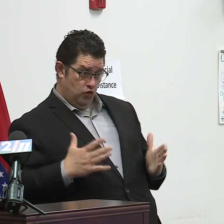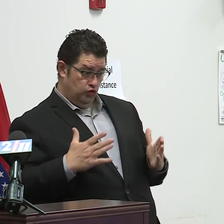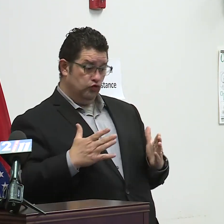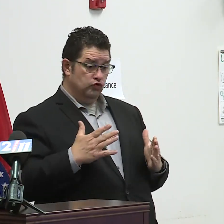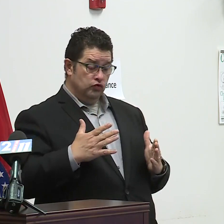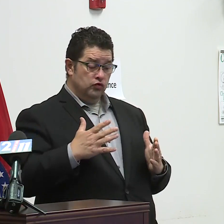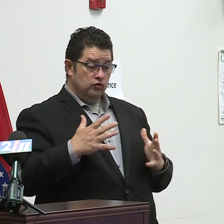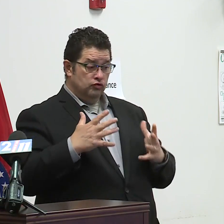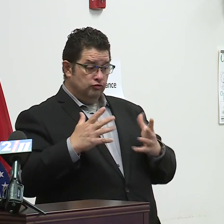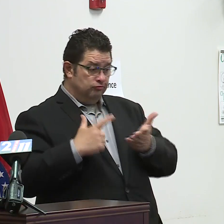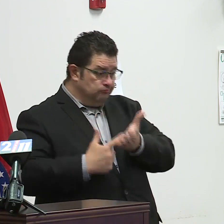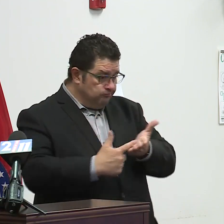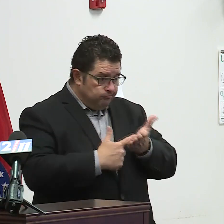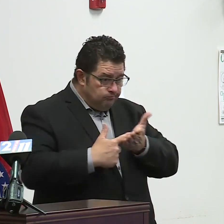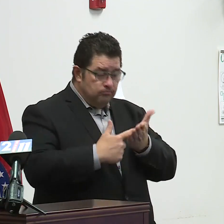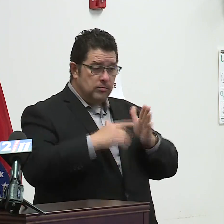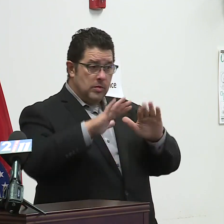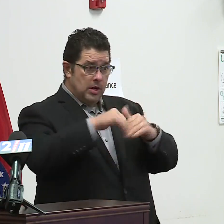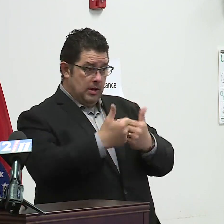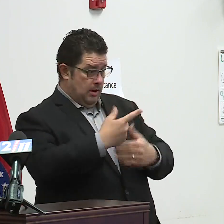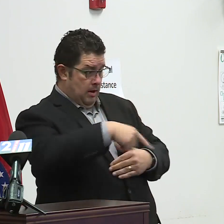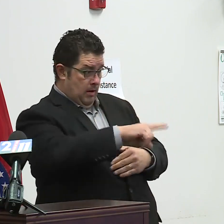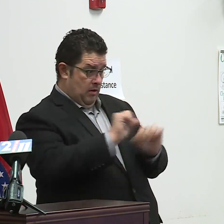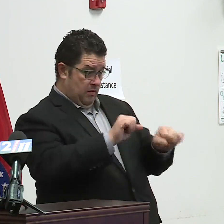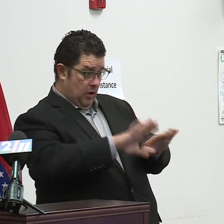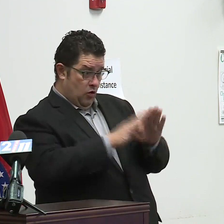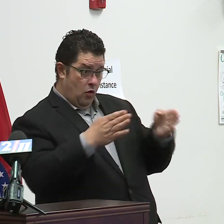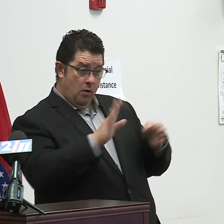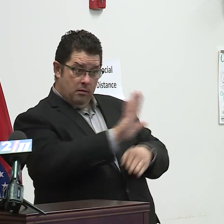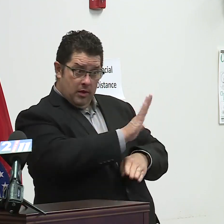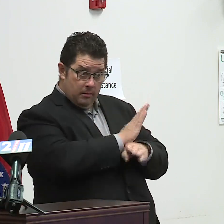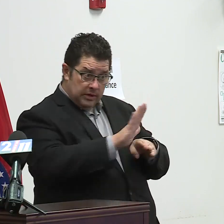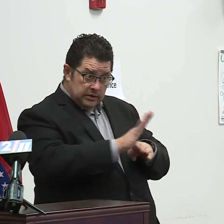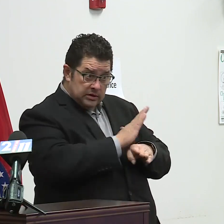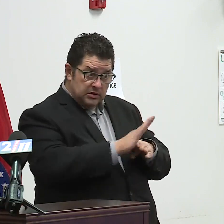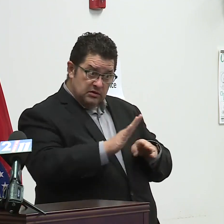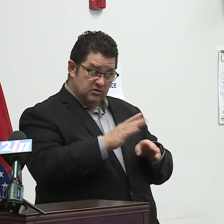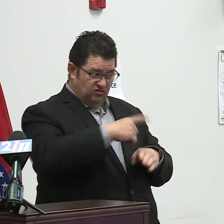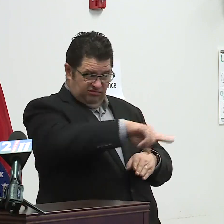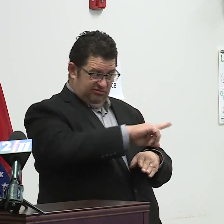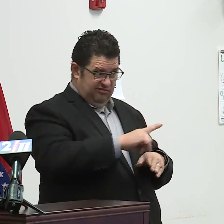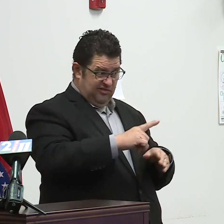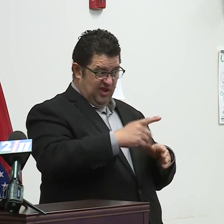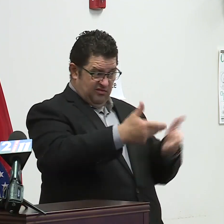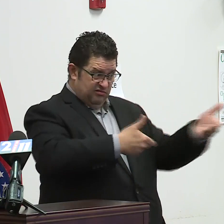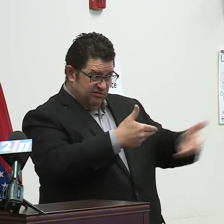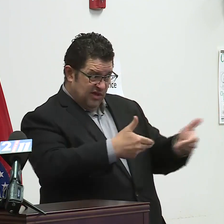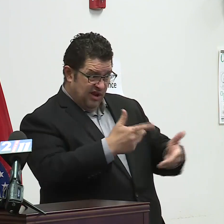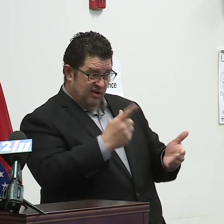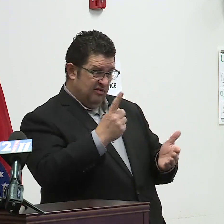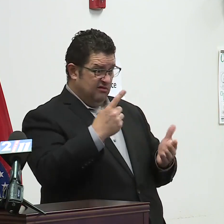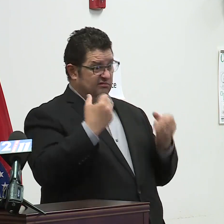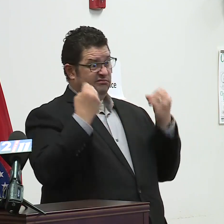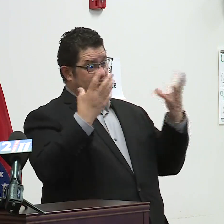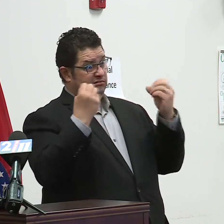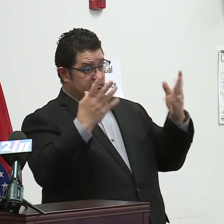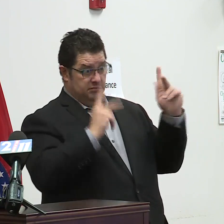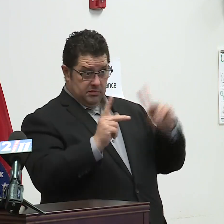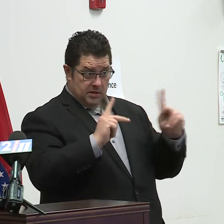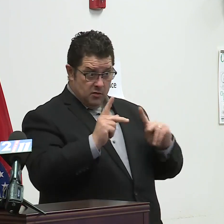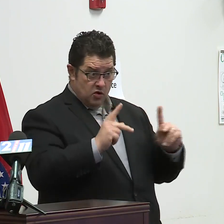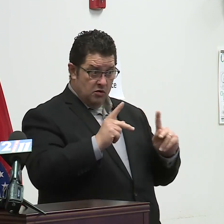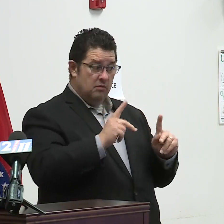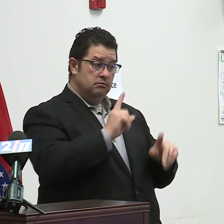conduct their business, which employs several thousand people in the St. Louis area, and a way to keep their employees safe and their customers